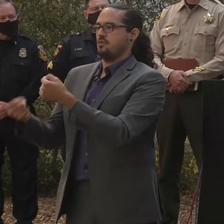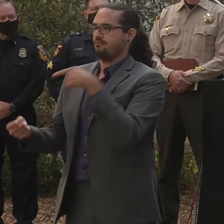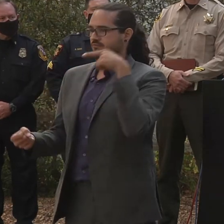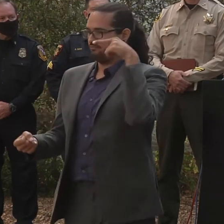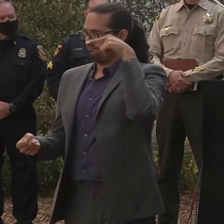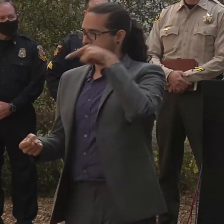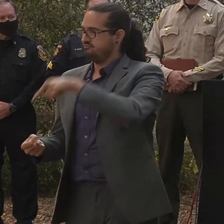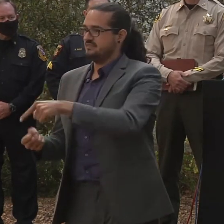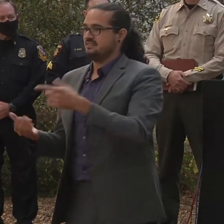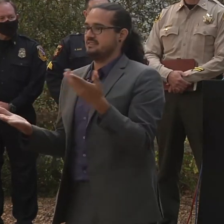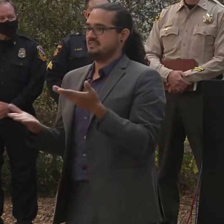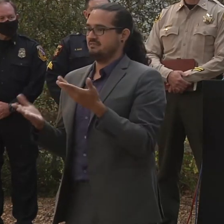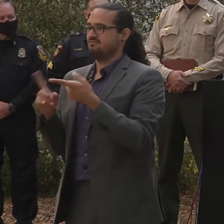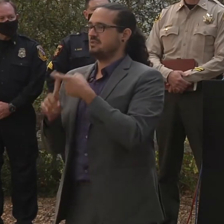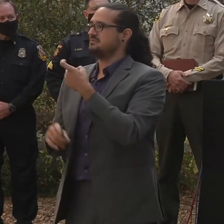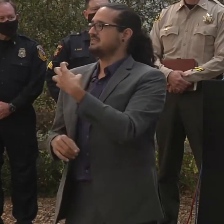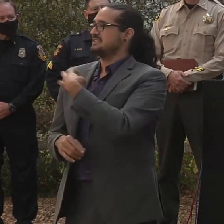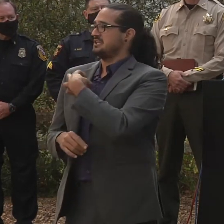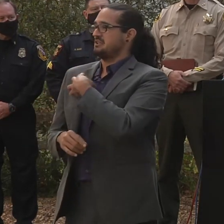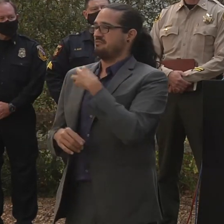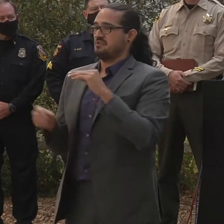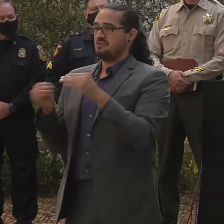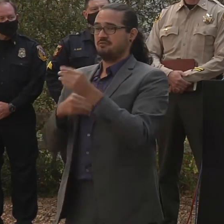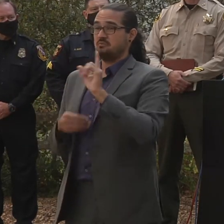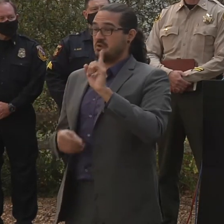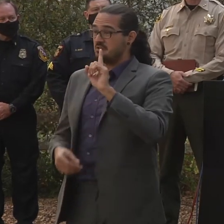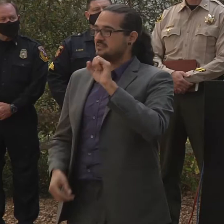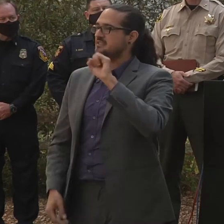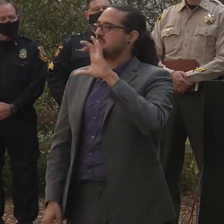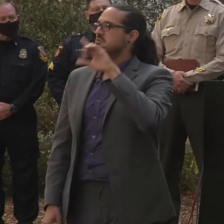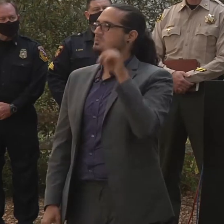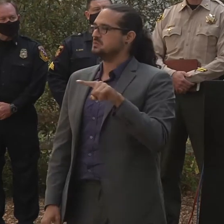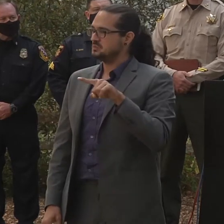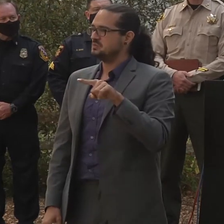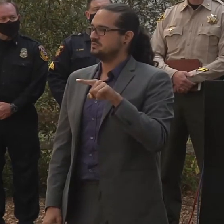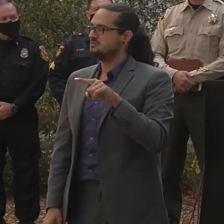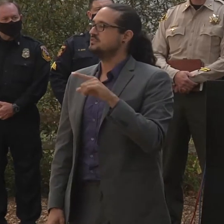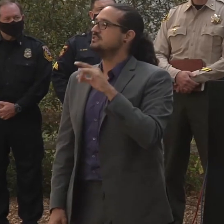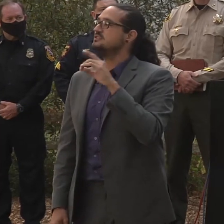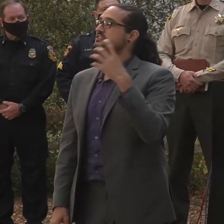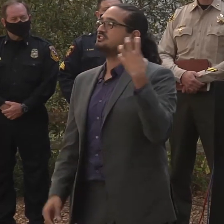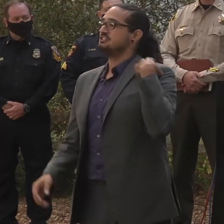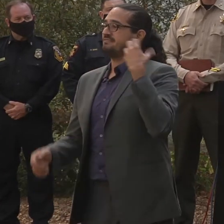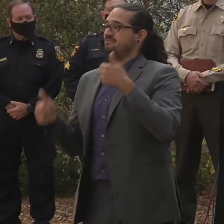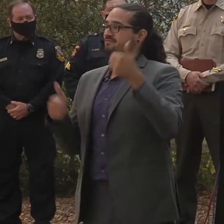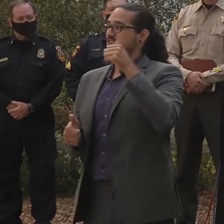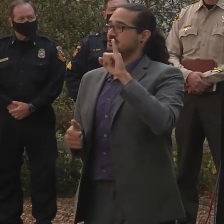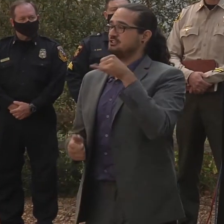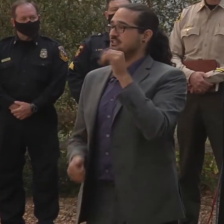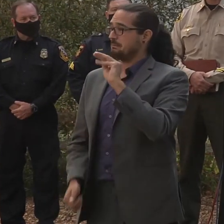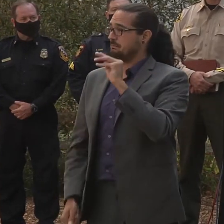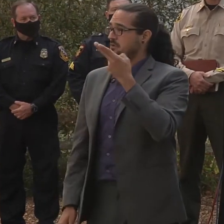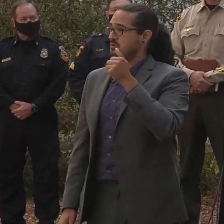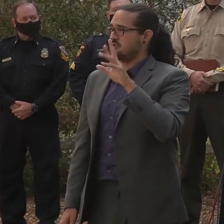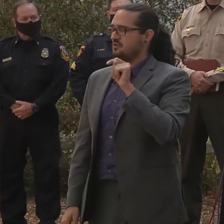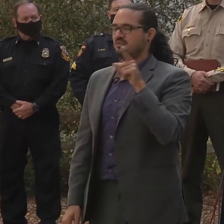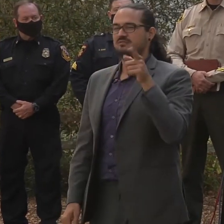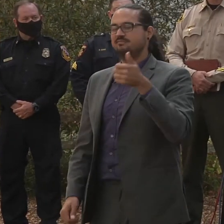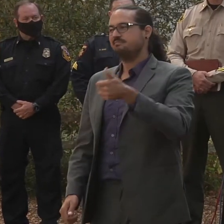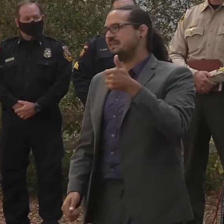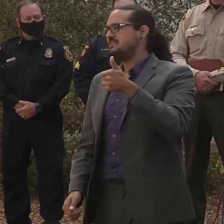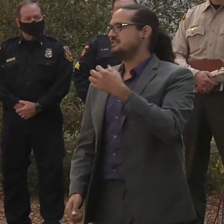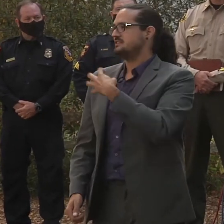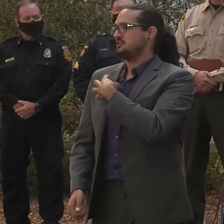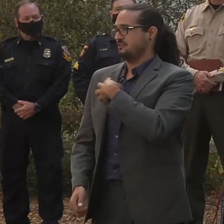Office in Santa Cruz County with Sheriff Jim Hart, our outstanding sheriff, saw firsthand